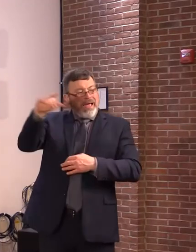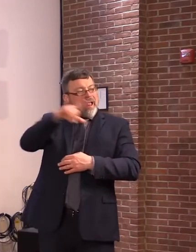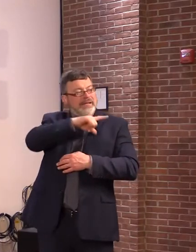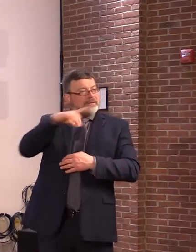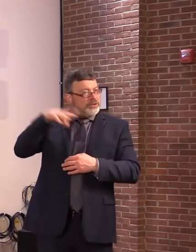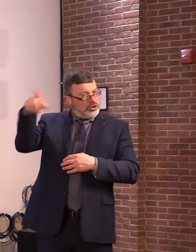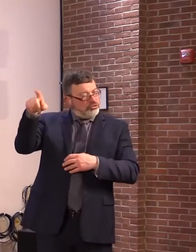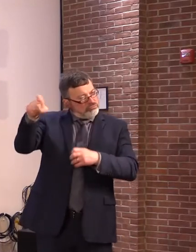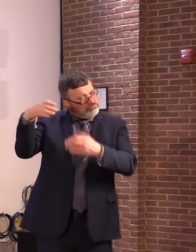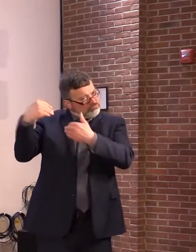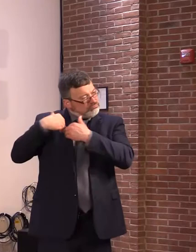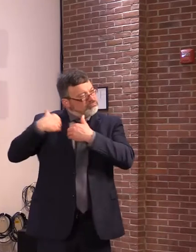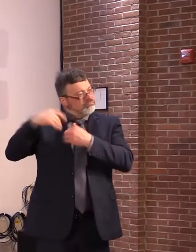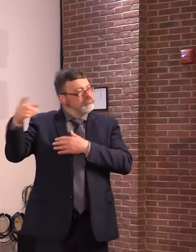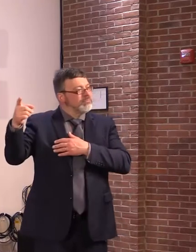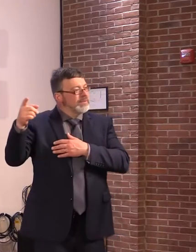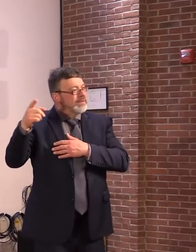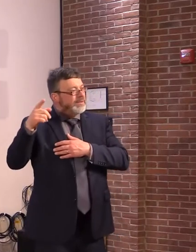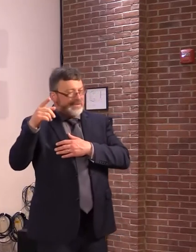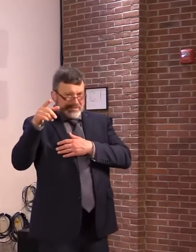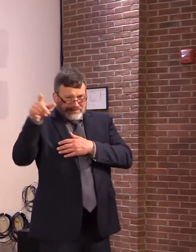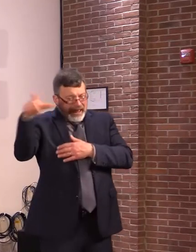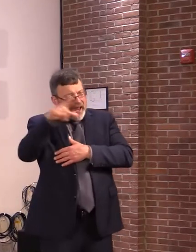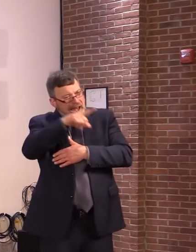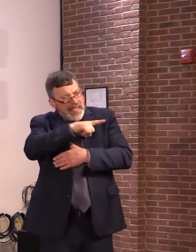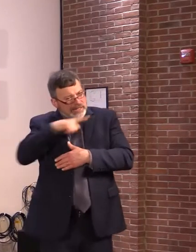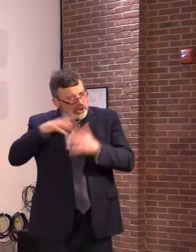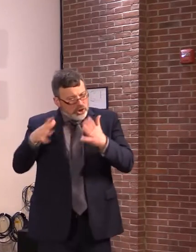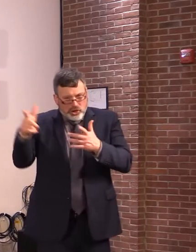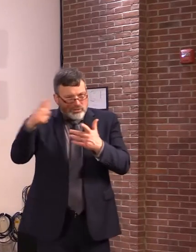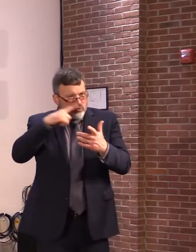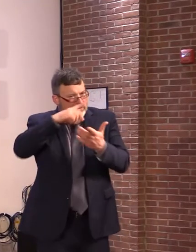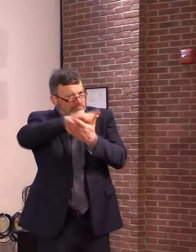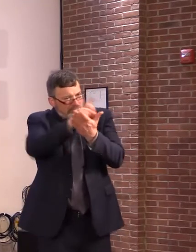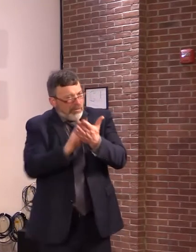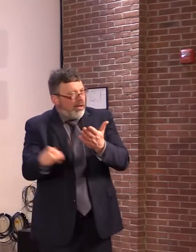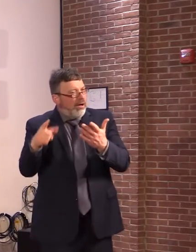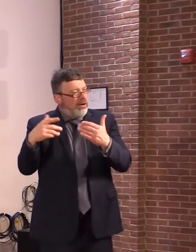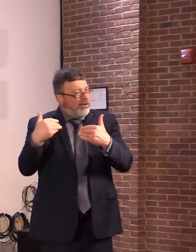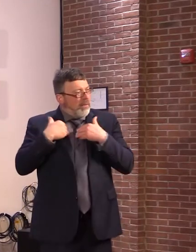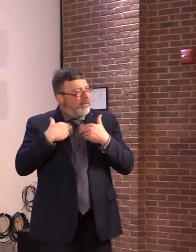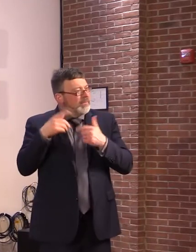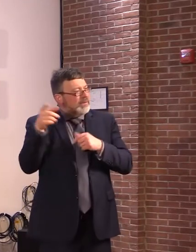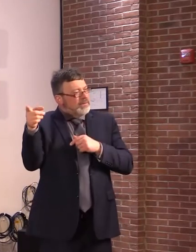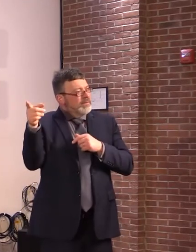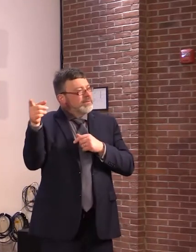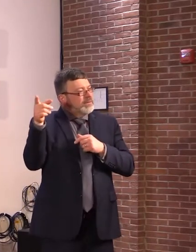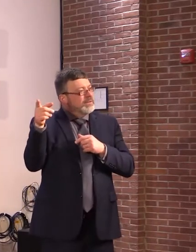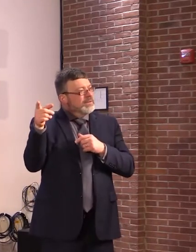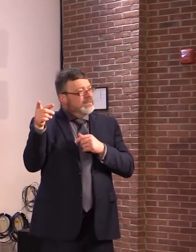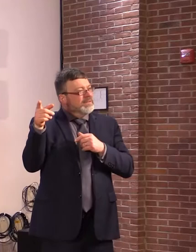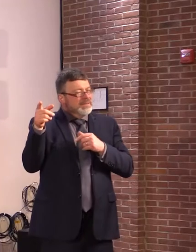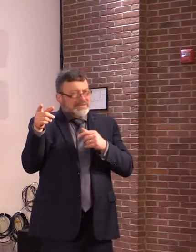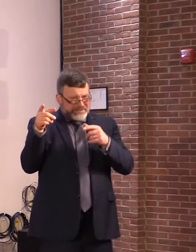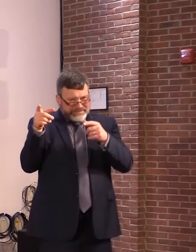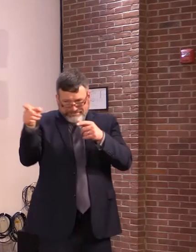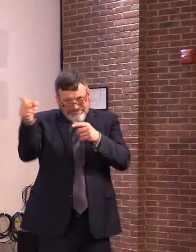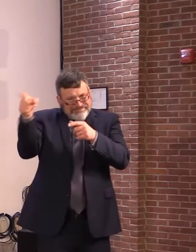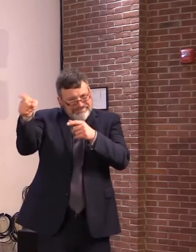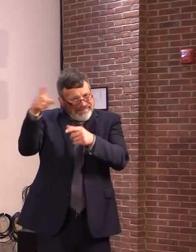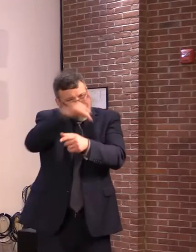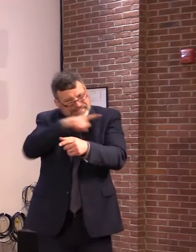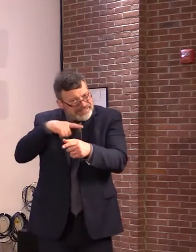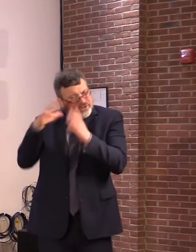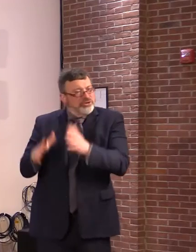think of them as the architect. Whatever they came up with for the plan needs to come back to the legislature in bill form